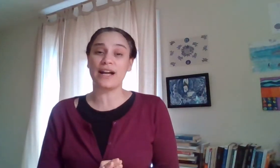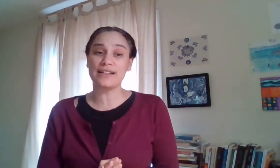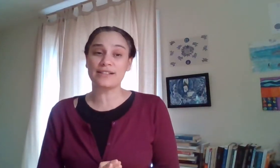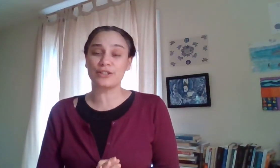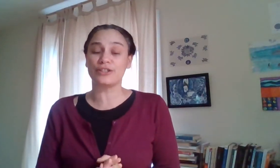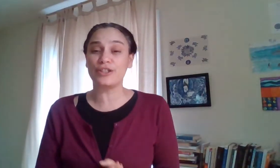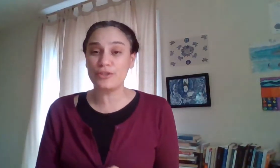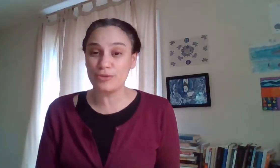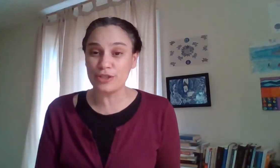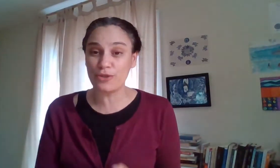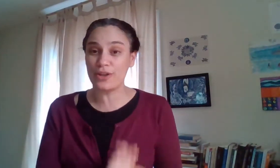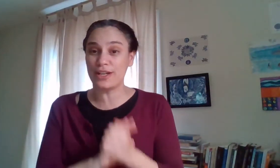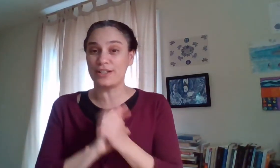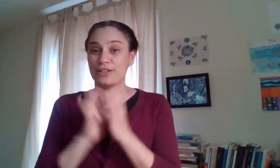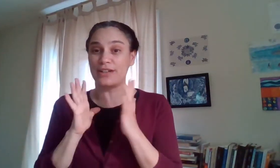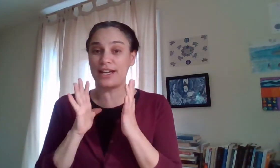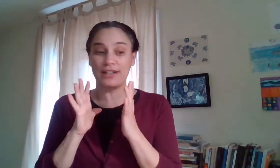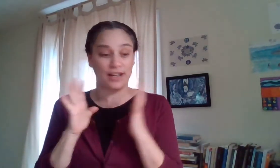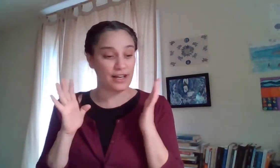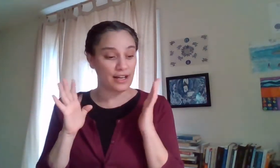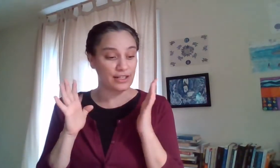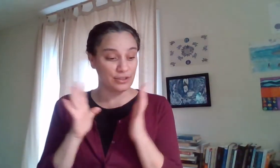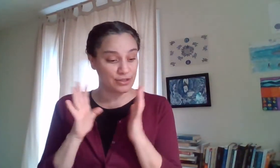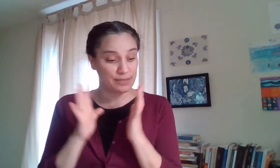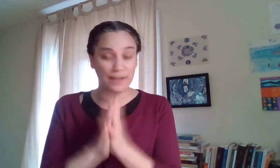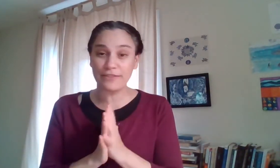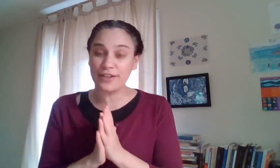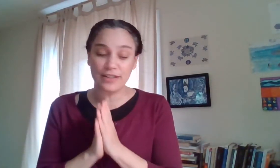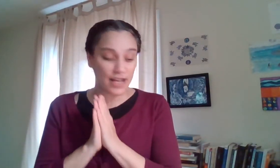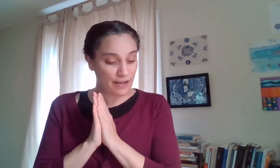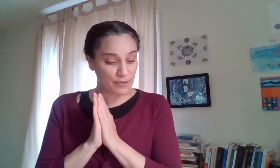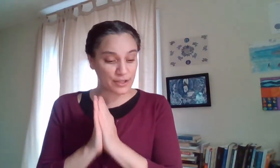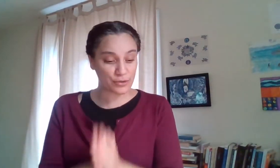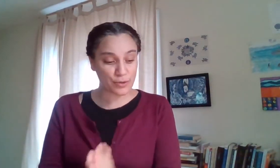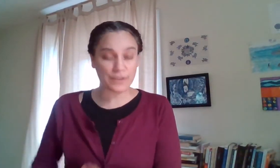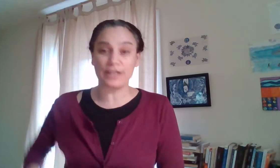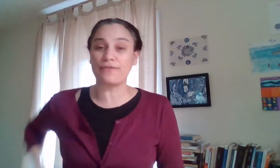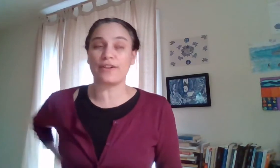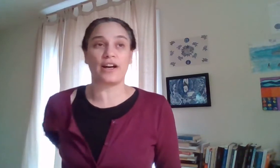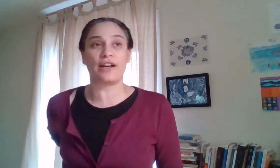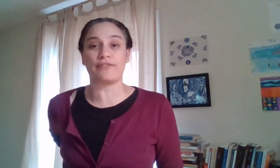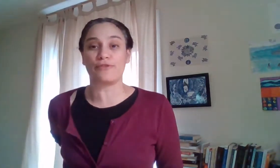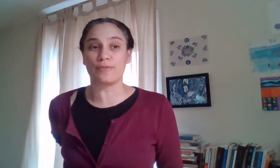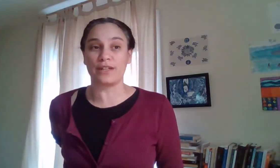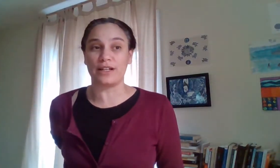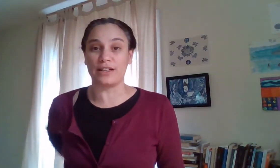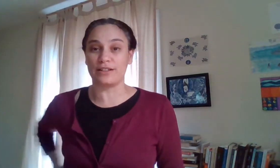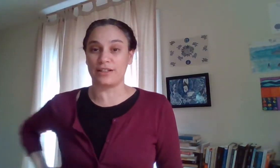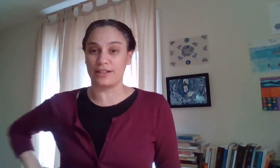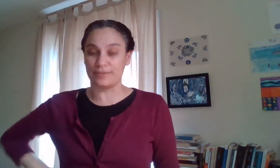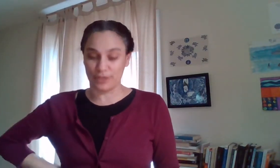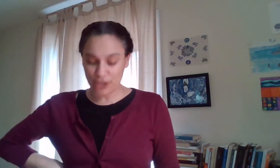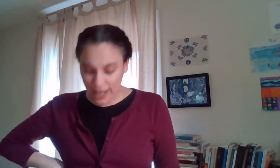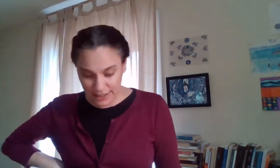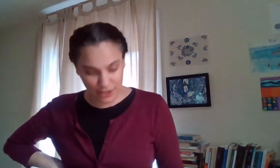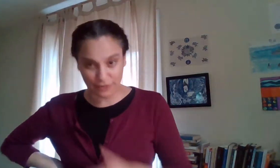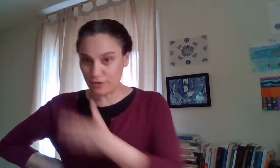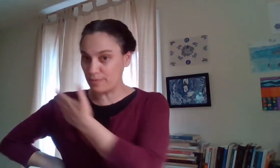guys continue to enjoy and to gain uh you know to get benefit from these groups if uh and from the the the challenge and from